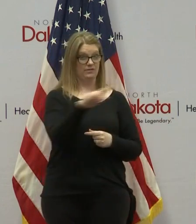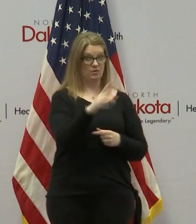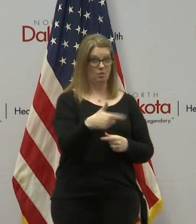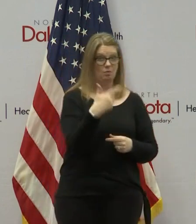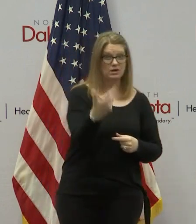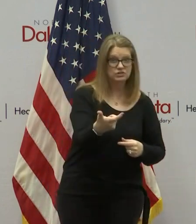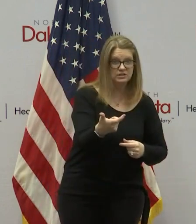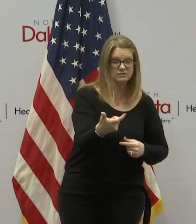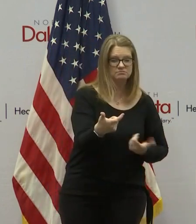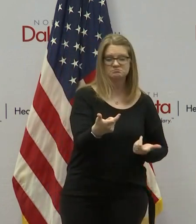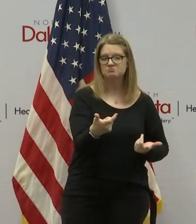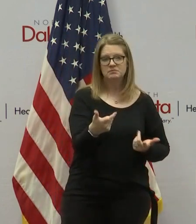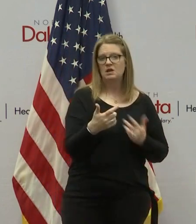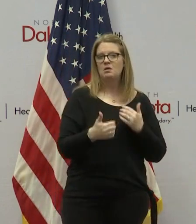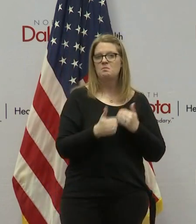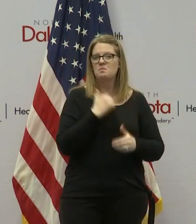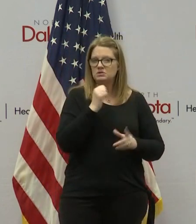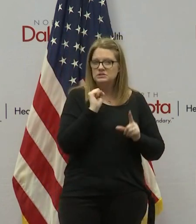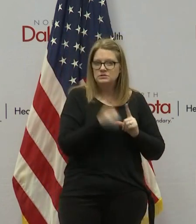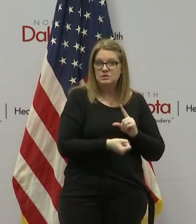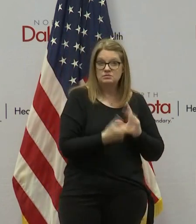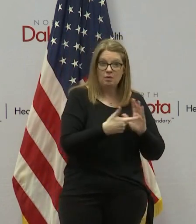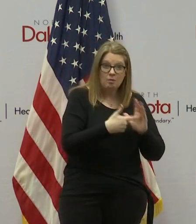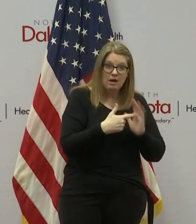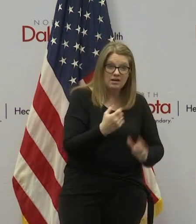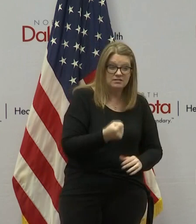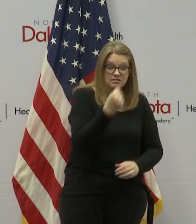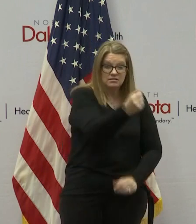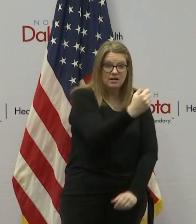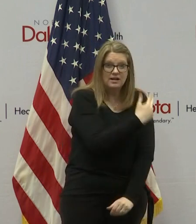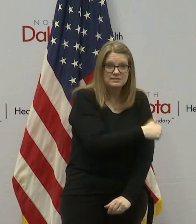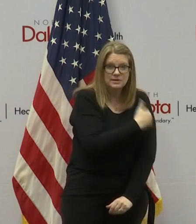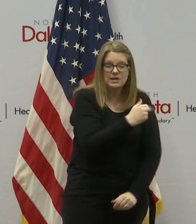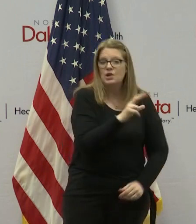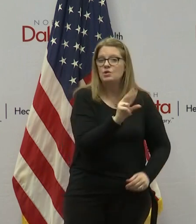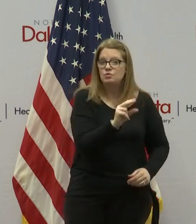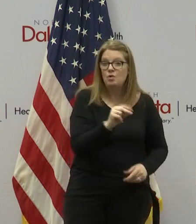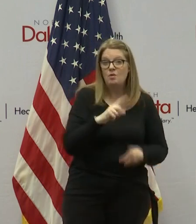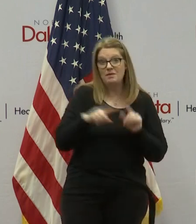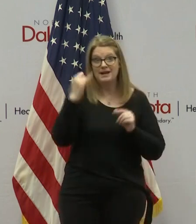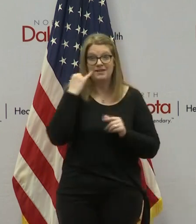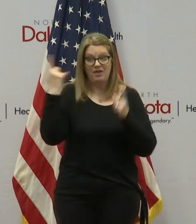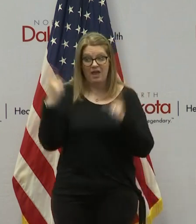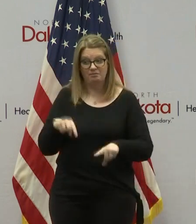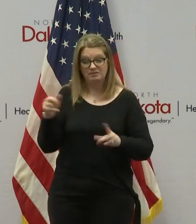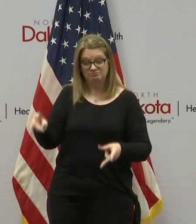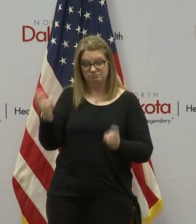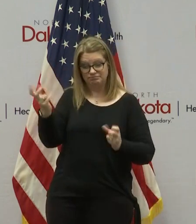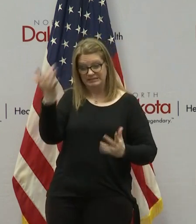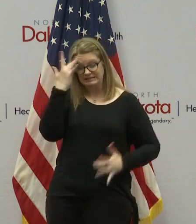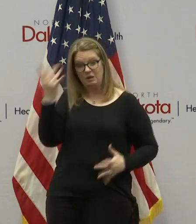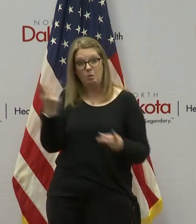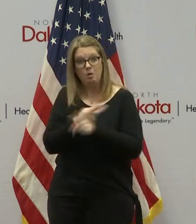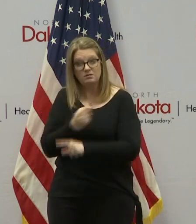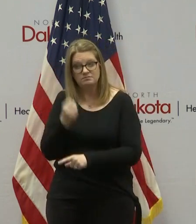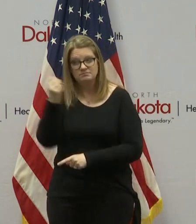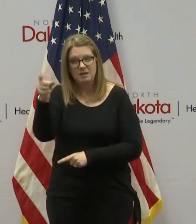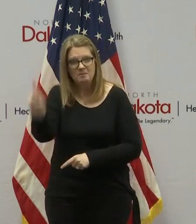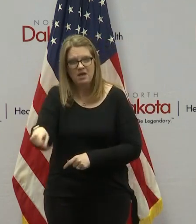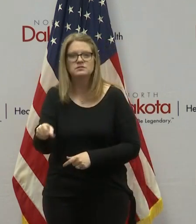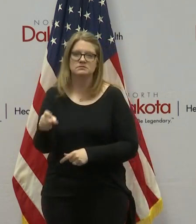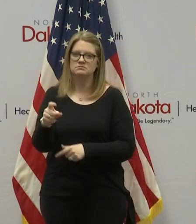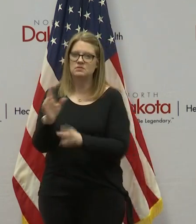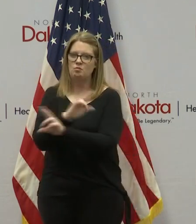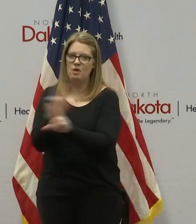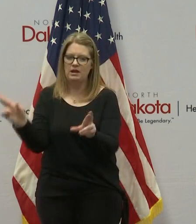most cases do not require hospitalization but if they do we'll be ready again another reason why we're here today